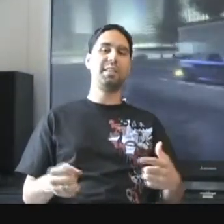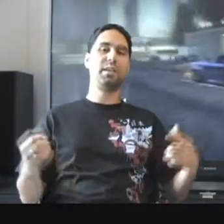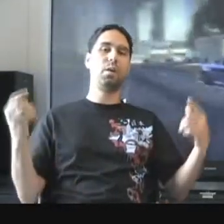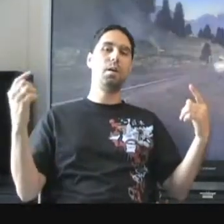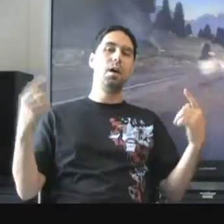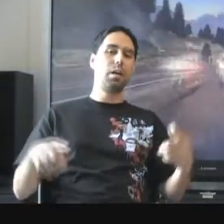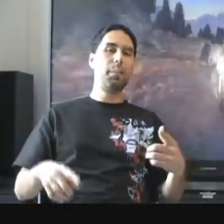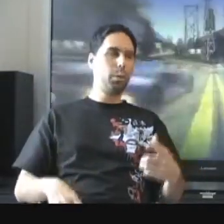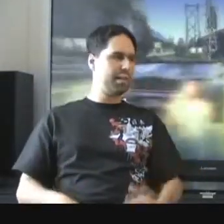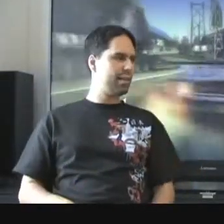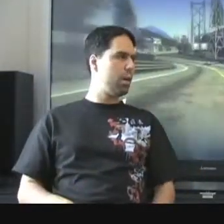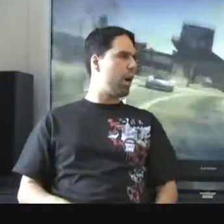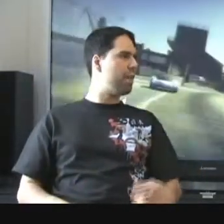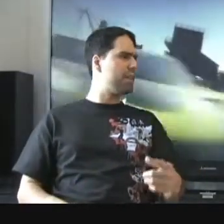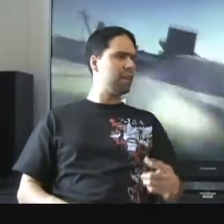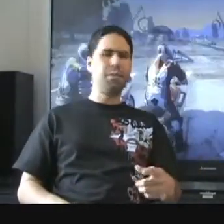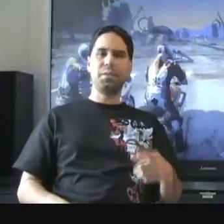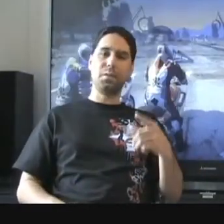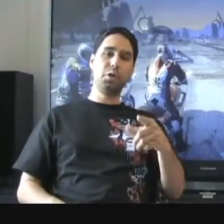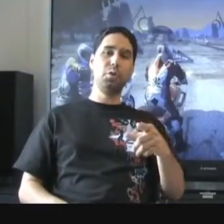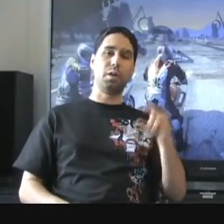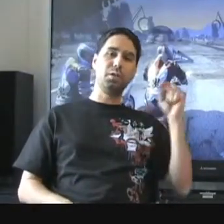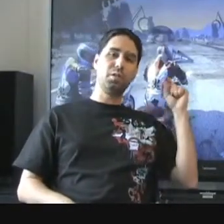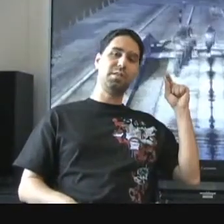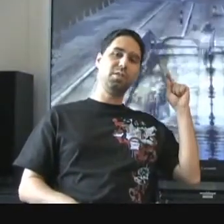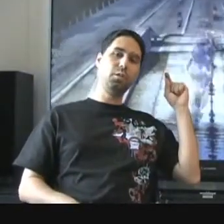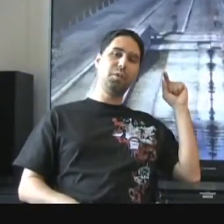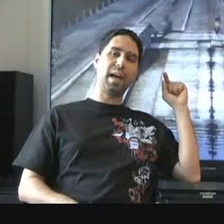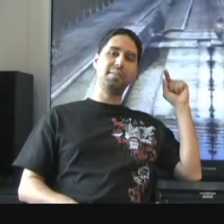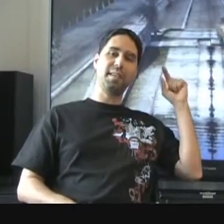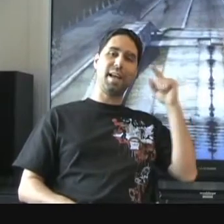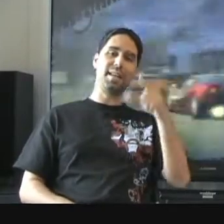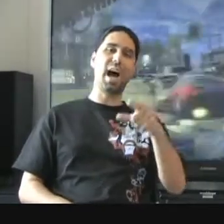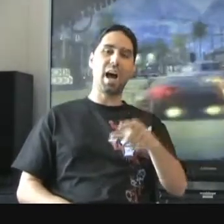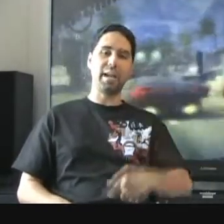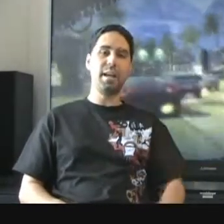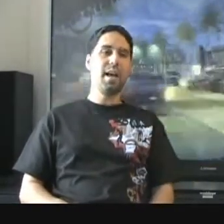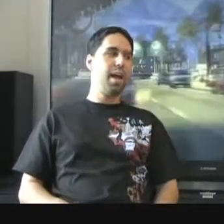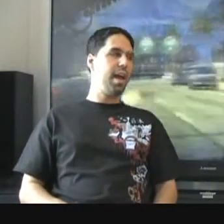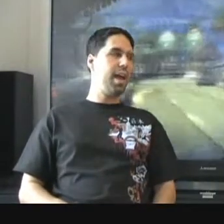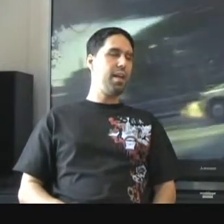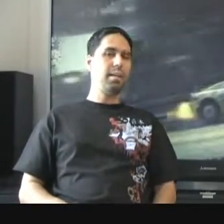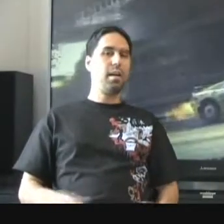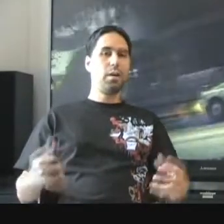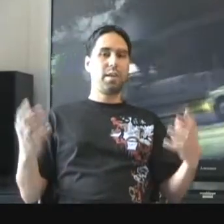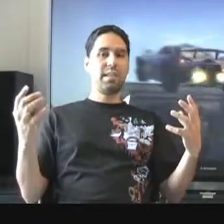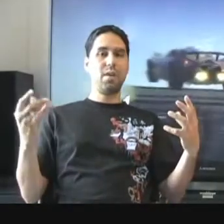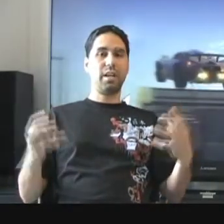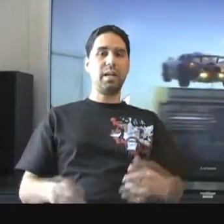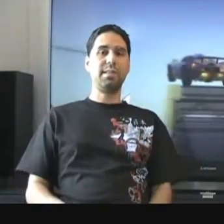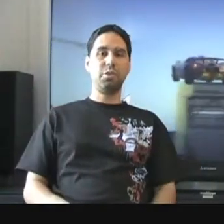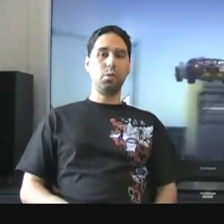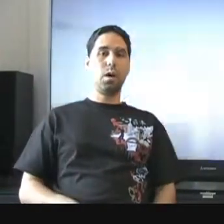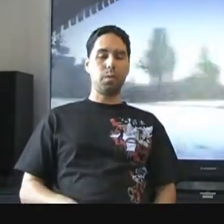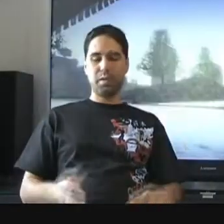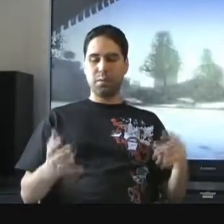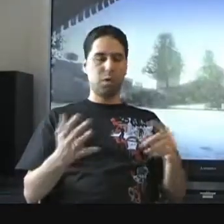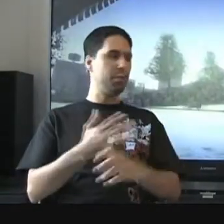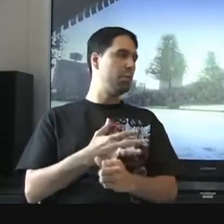days ago, a couple of weeks ago, on the 11th of June of 2009. And Criterion Games said, you know what, we've given you enough new